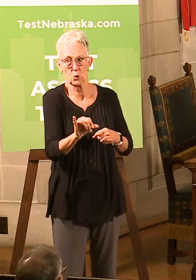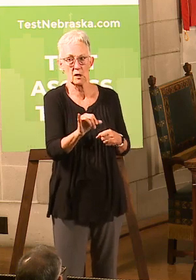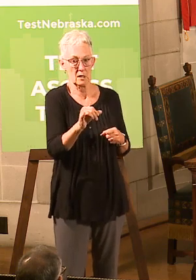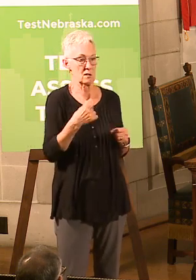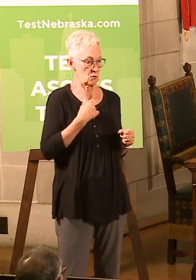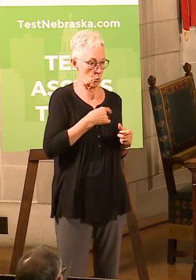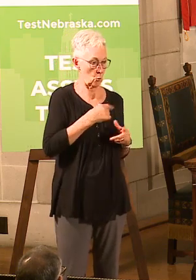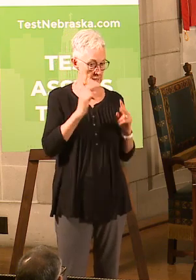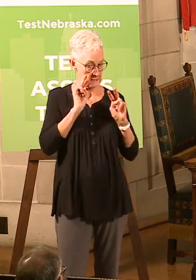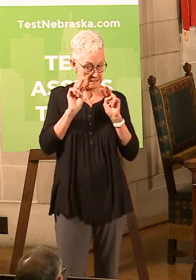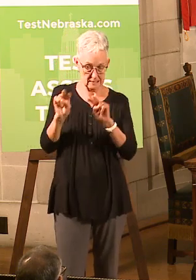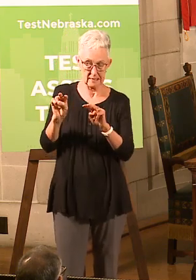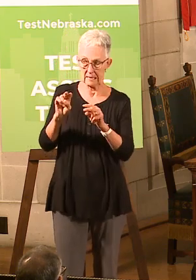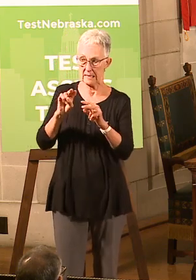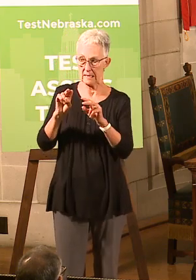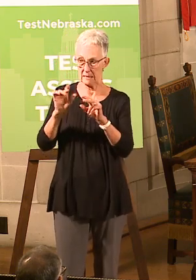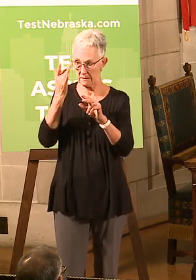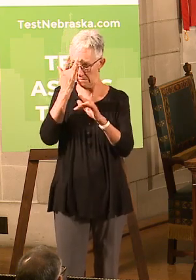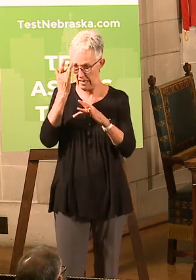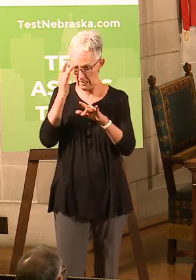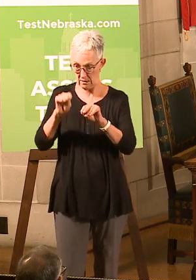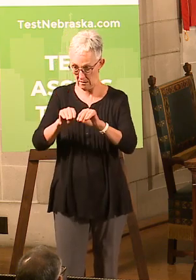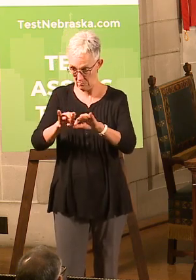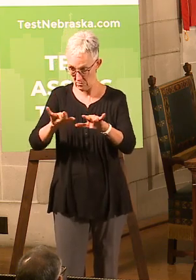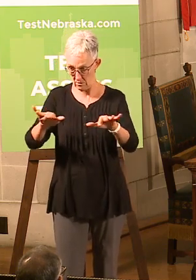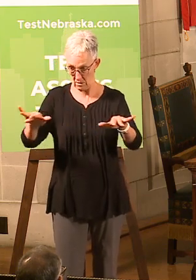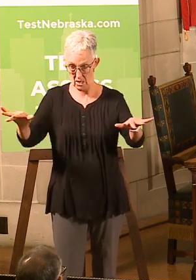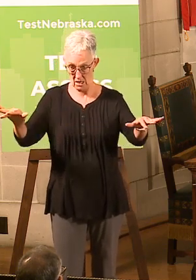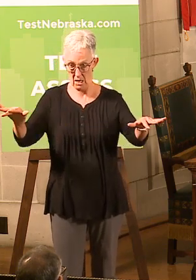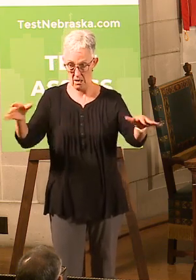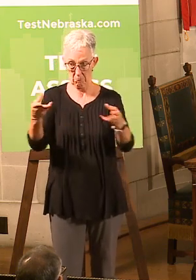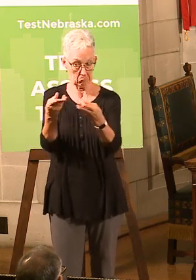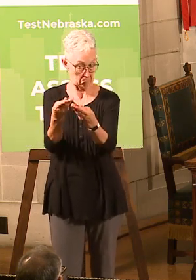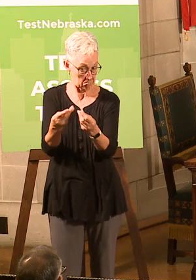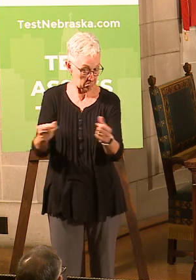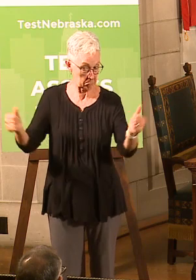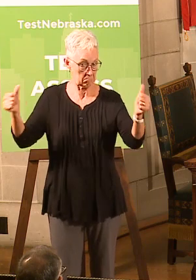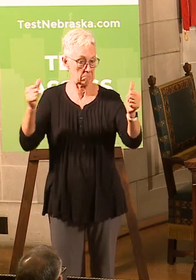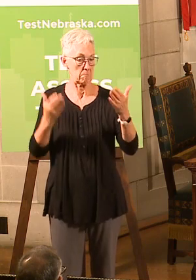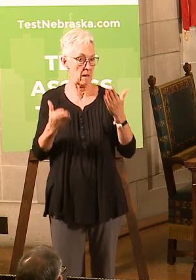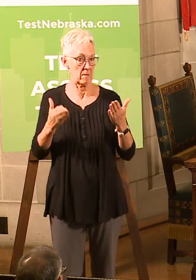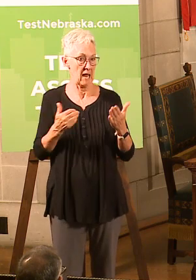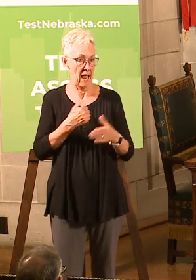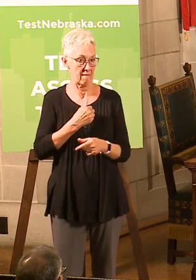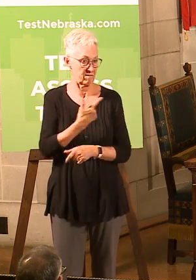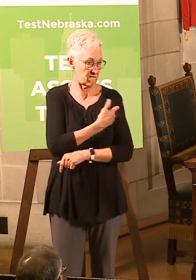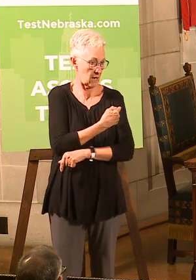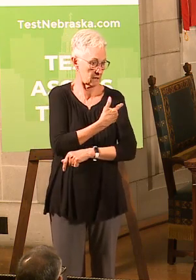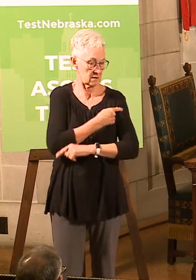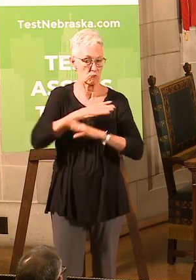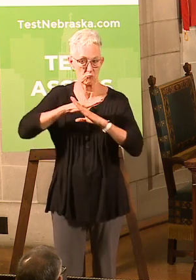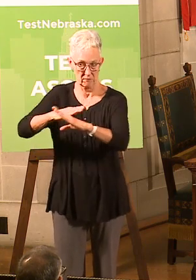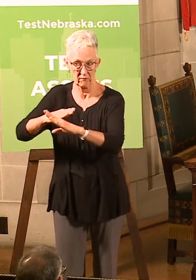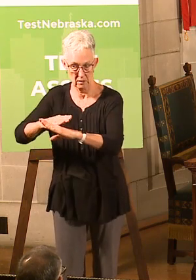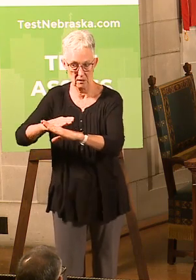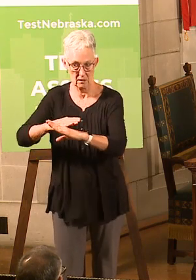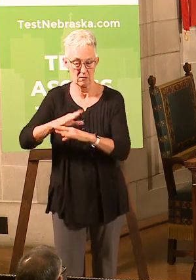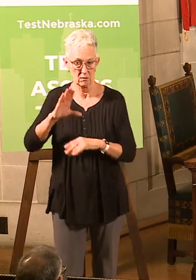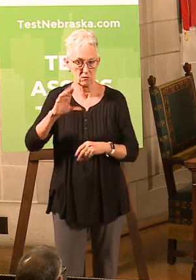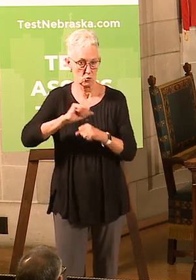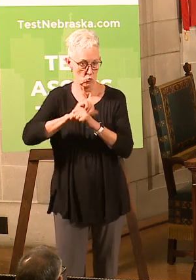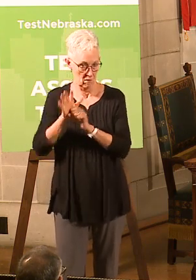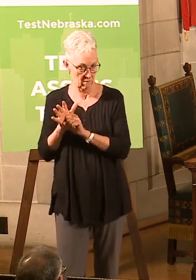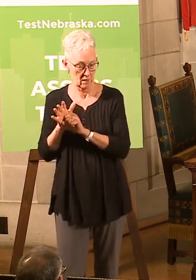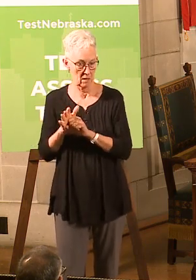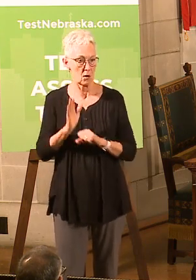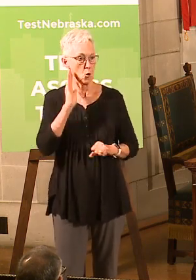issues of the pandemic, hopefully there's a vaccine, economy continues to build up speed that we'll be coming back to the same issues we were